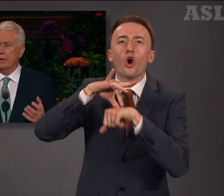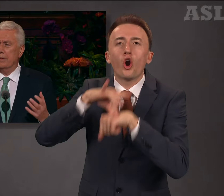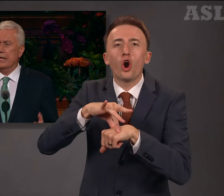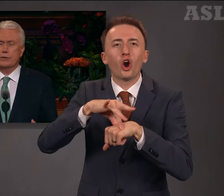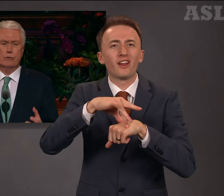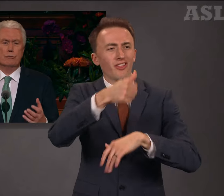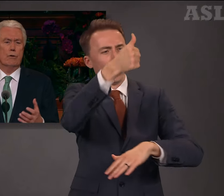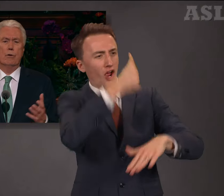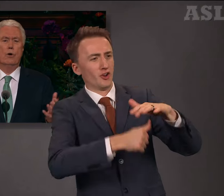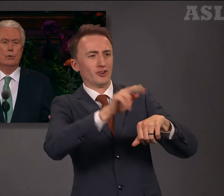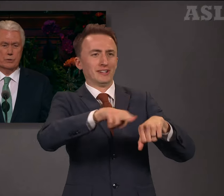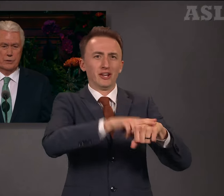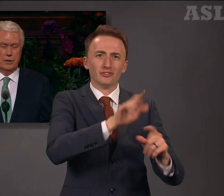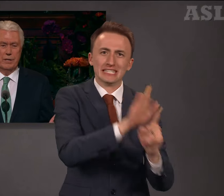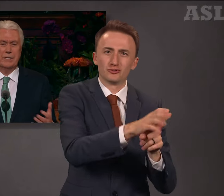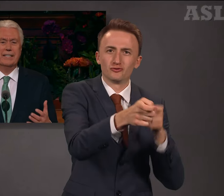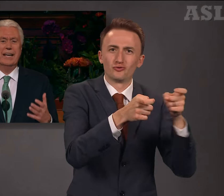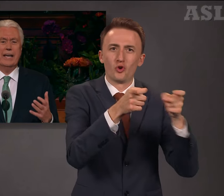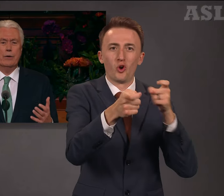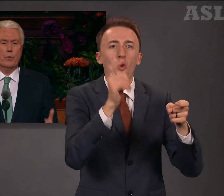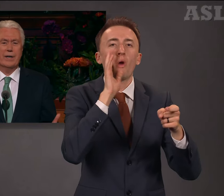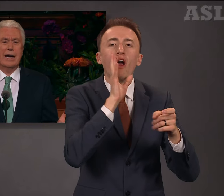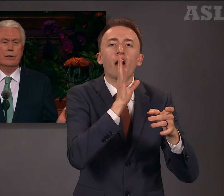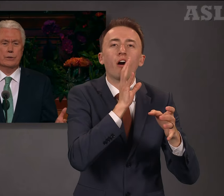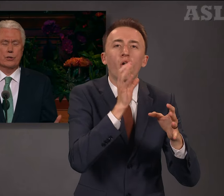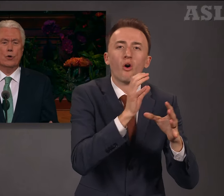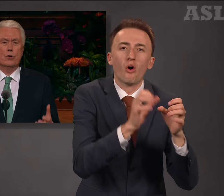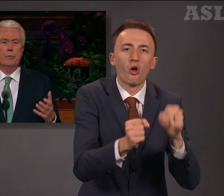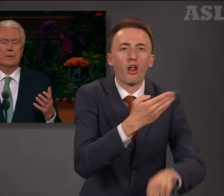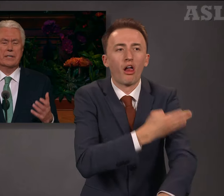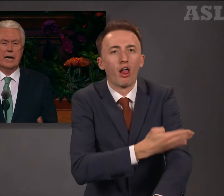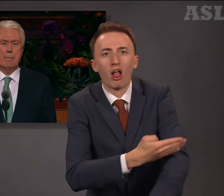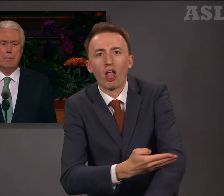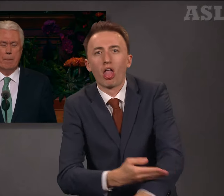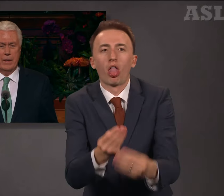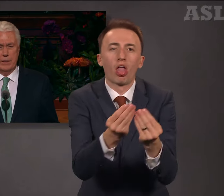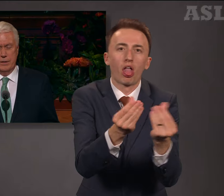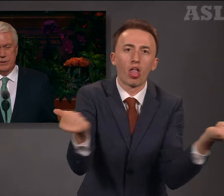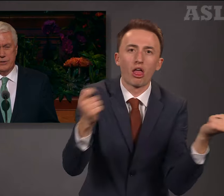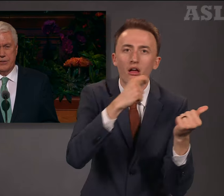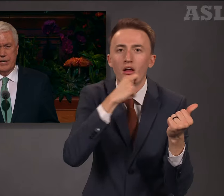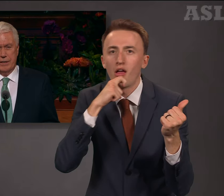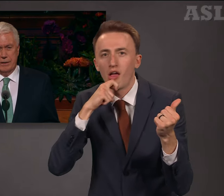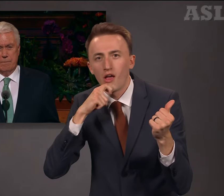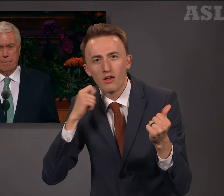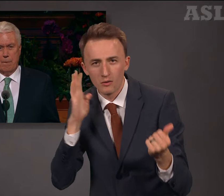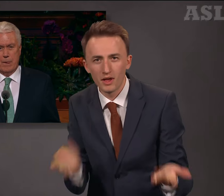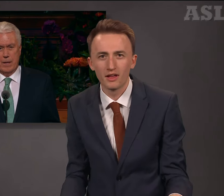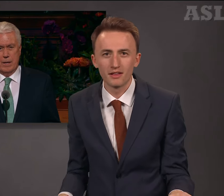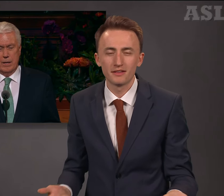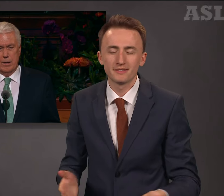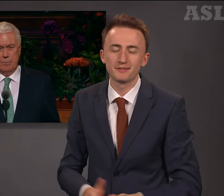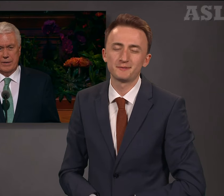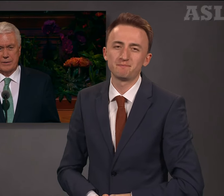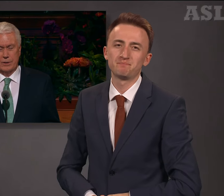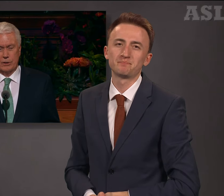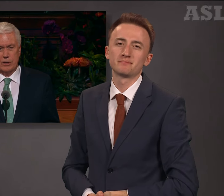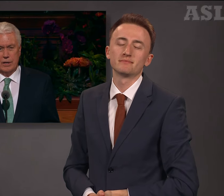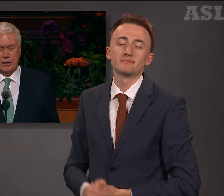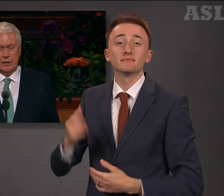things to grow old, decay, wear out, or become stale. But godly